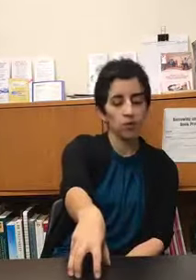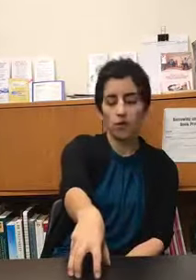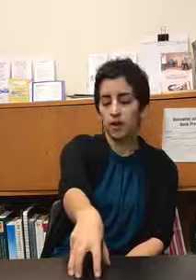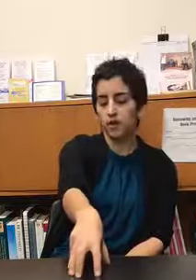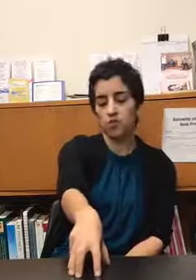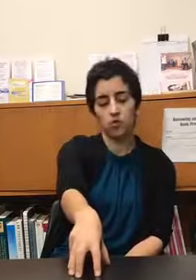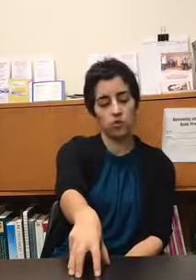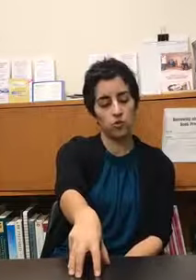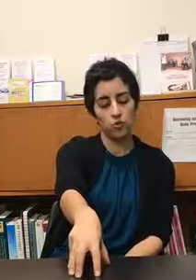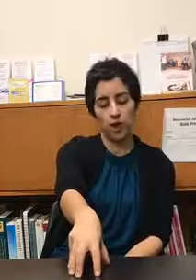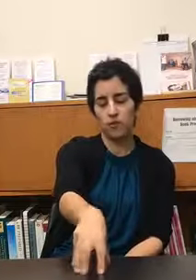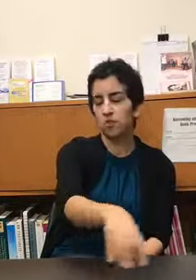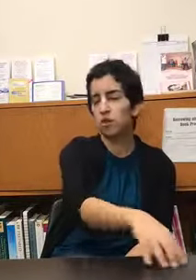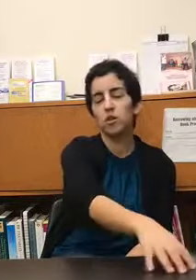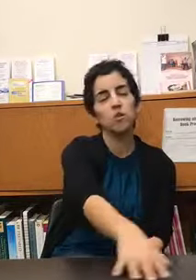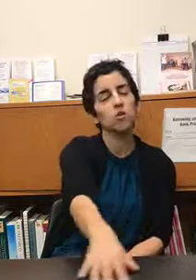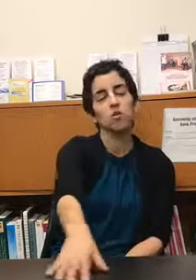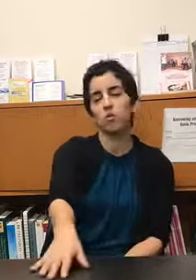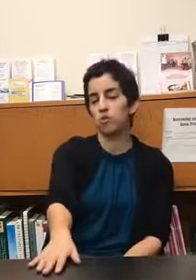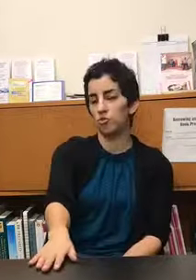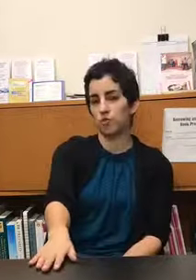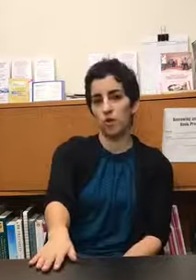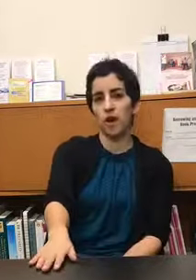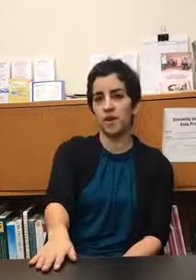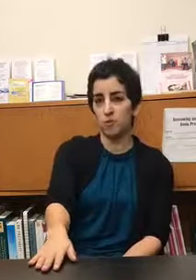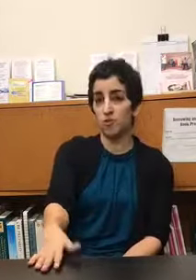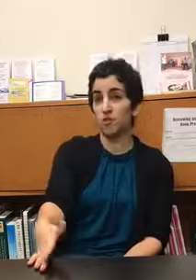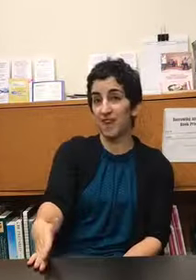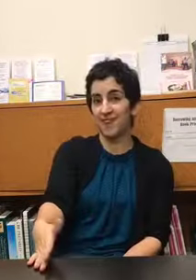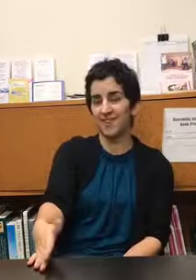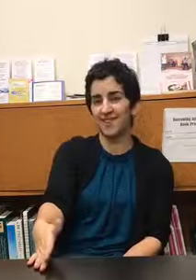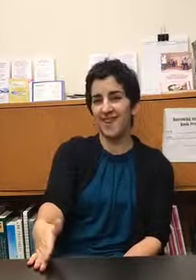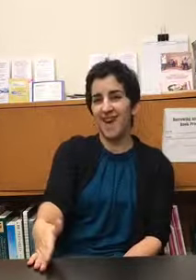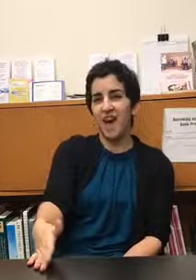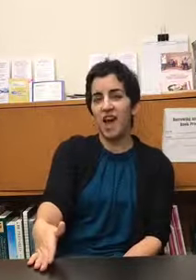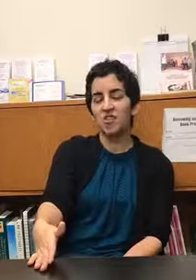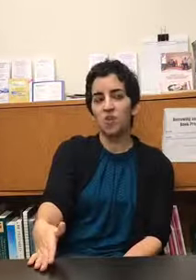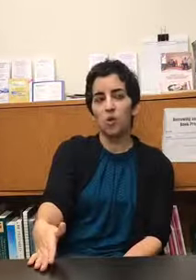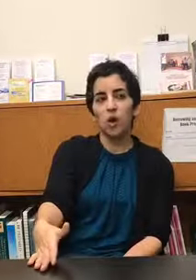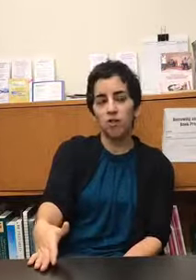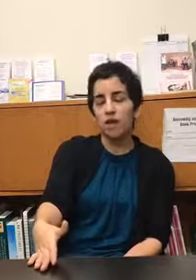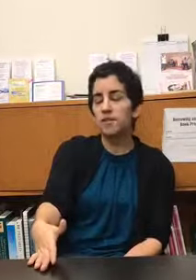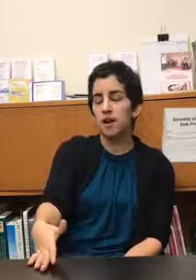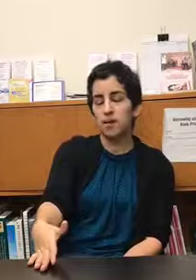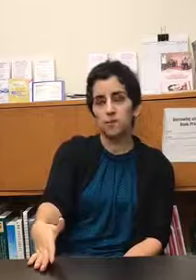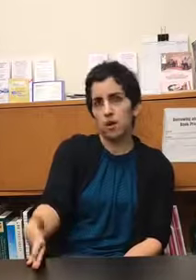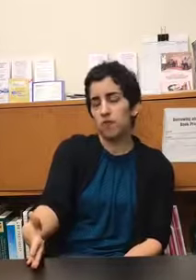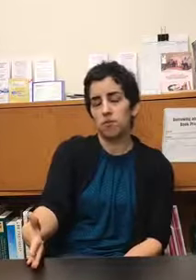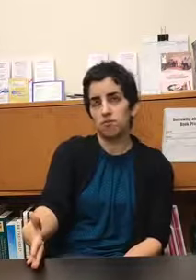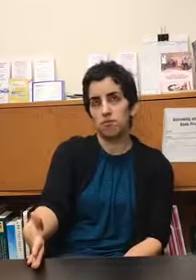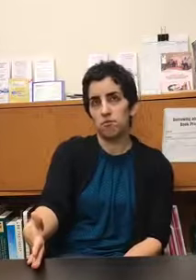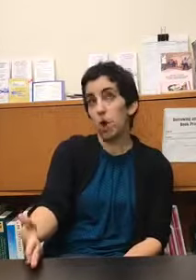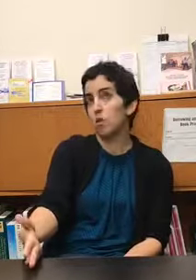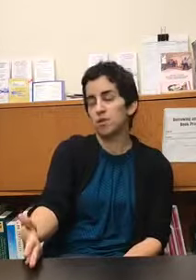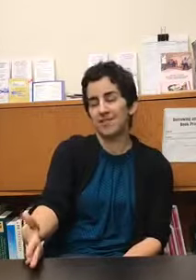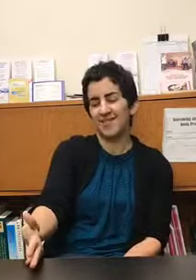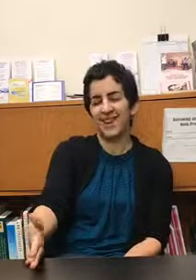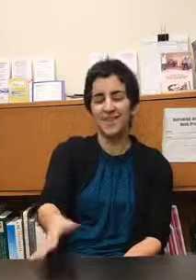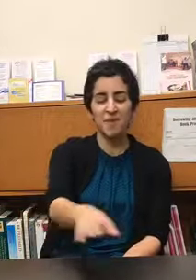clients who have just huge variety of musical tastes and so a lot of times often always it's about